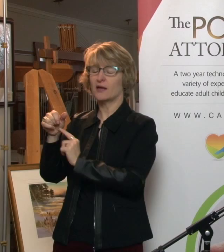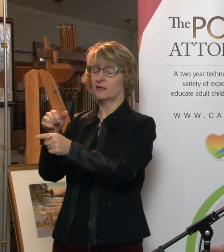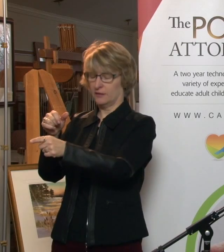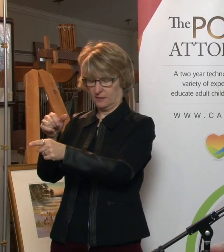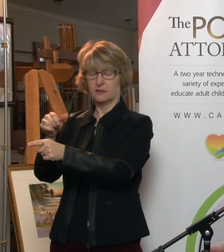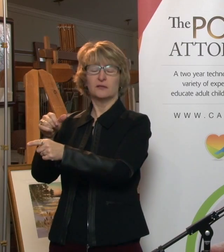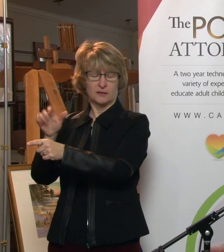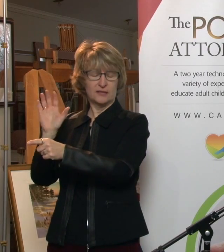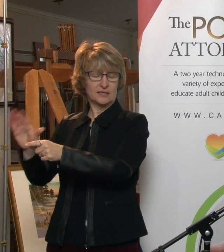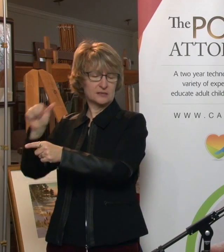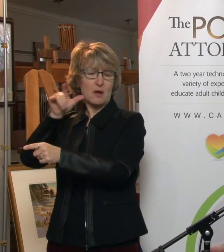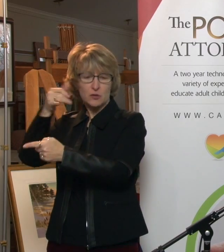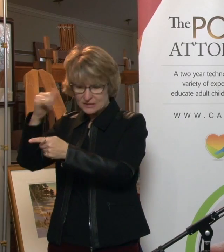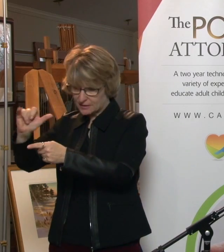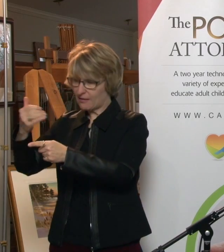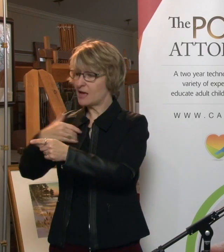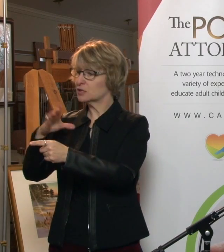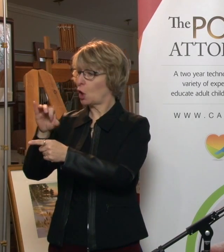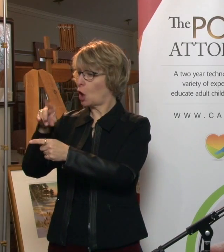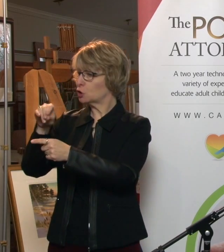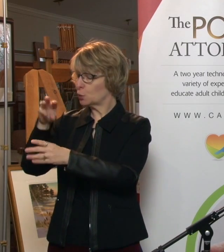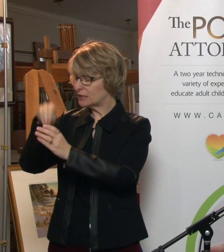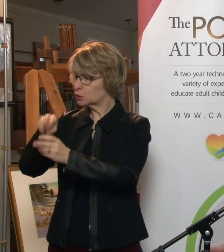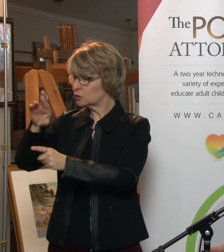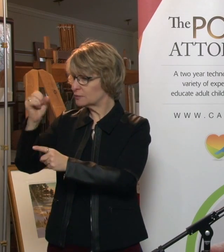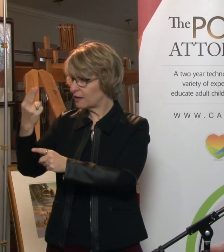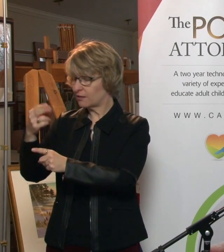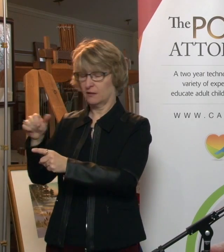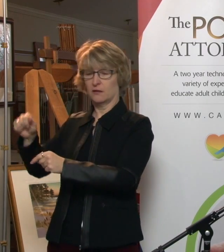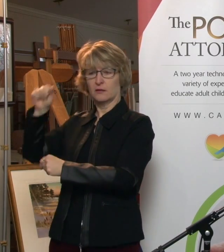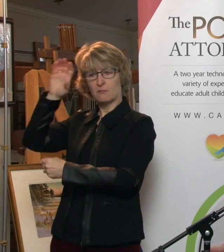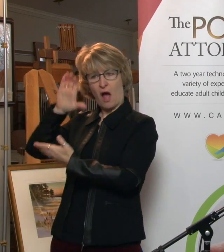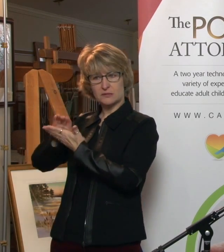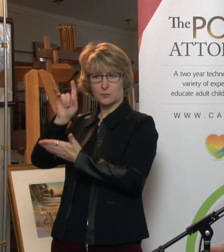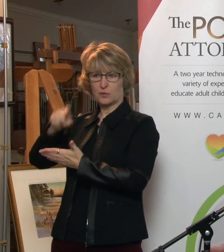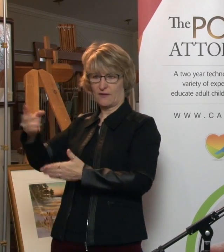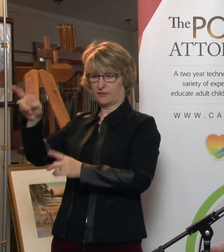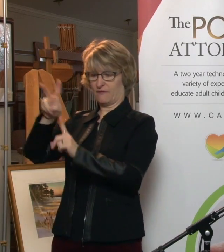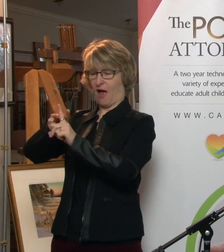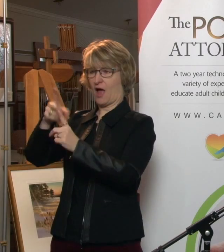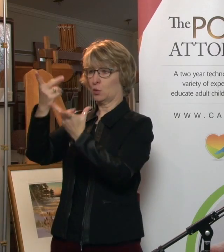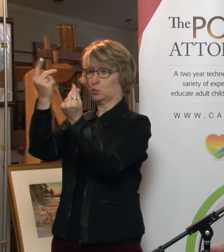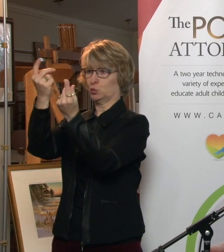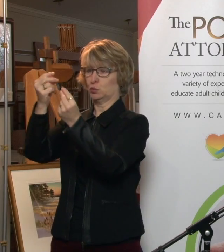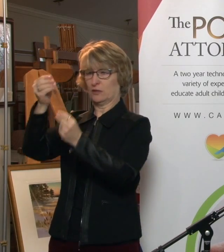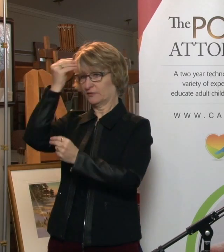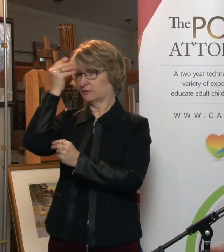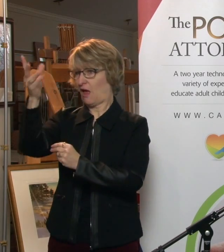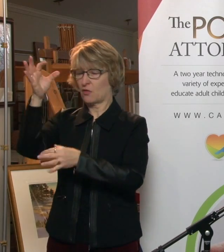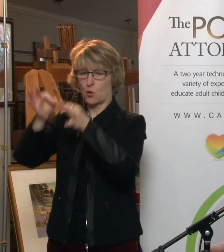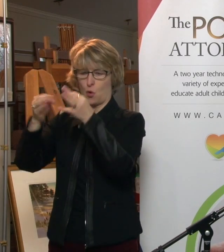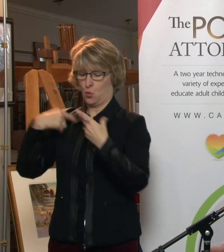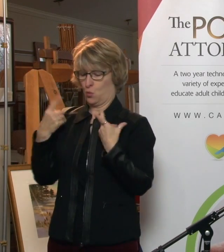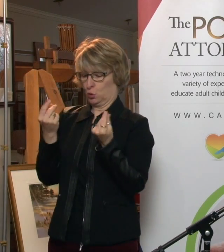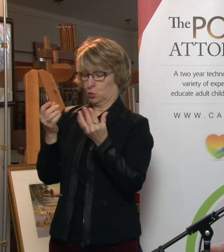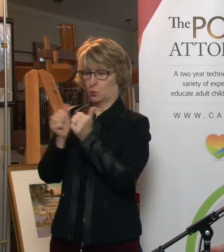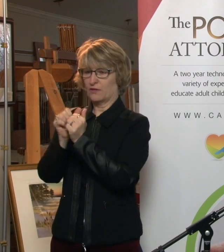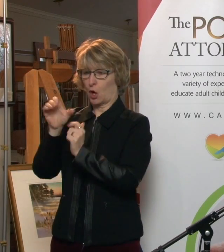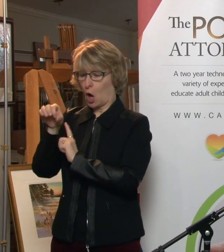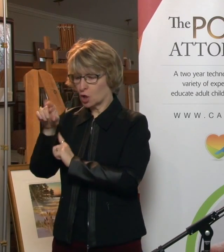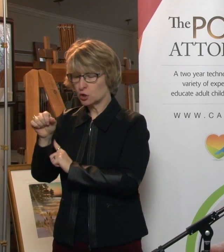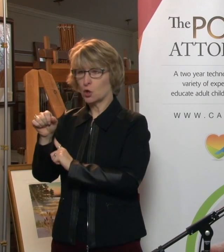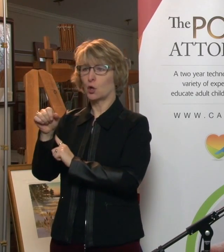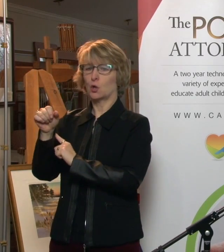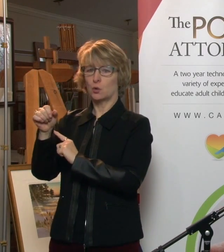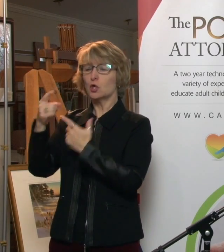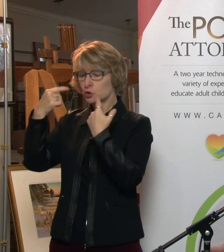has a condo in the town of Richmond Hill. He would need to file a plan of what he's going to do with the condominium, how it would be maintained during the time